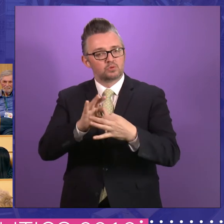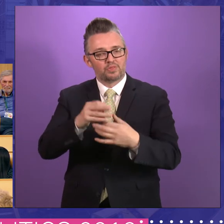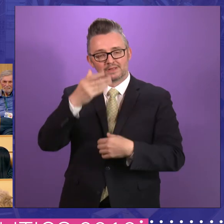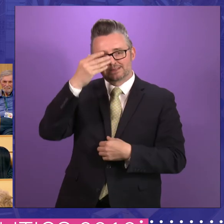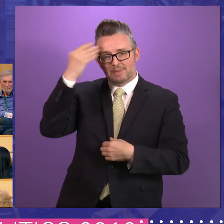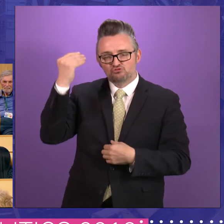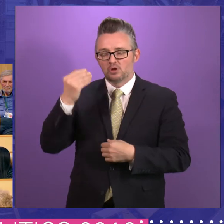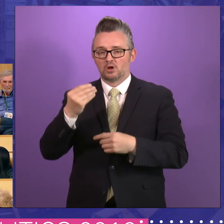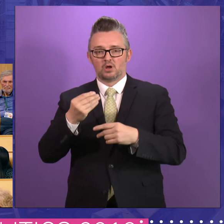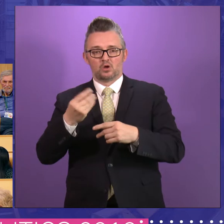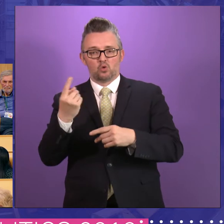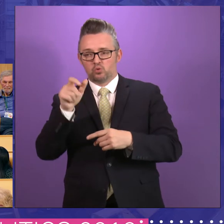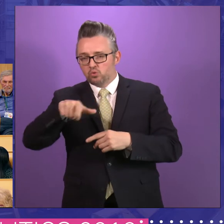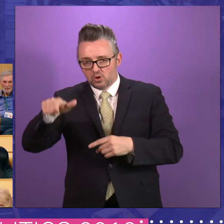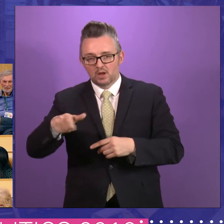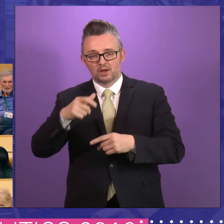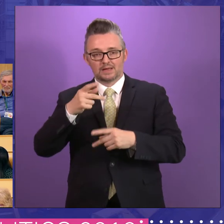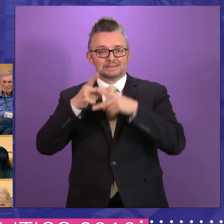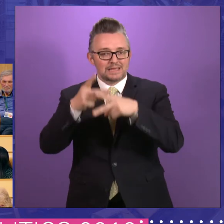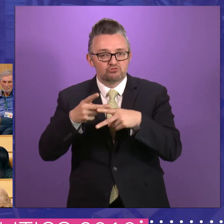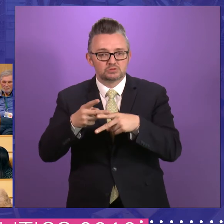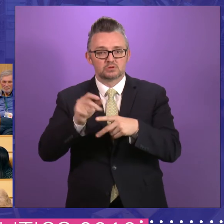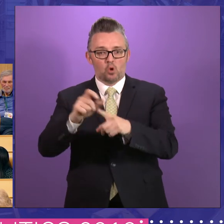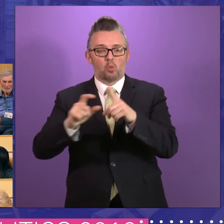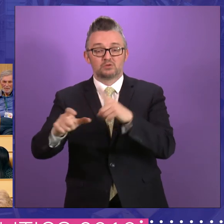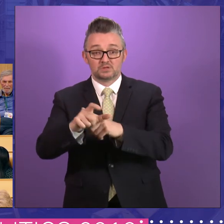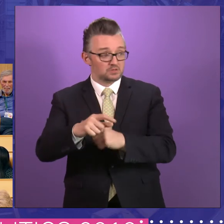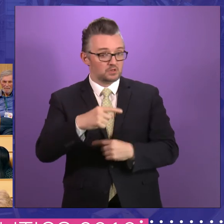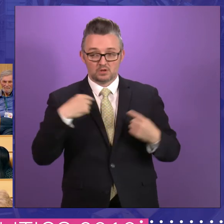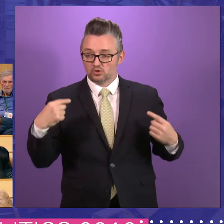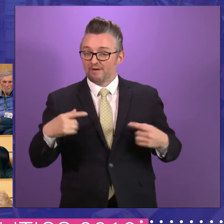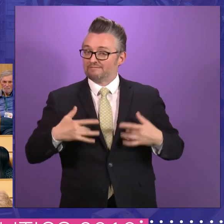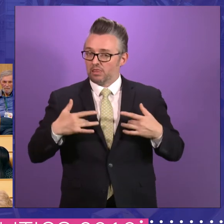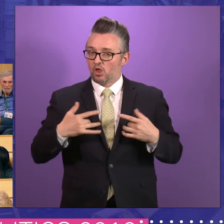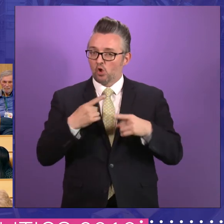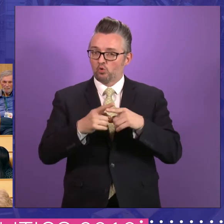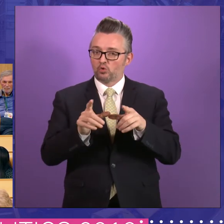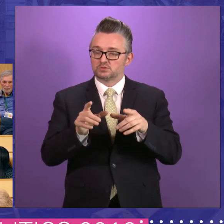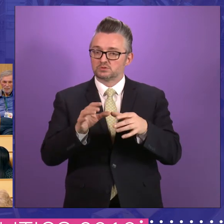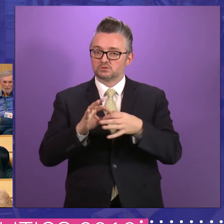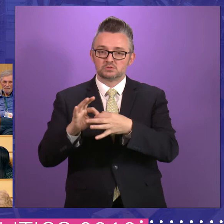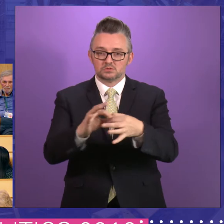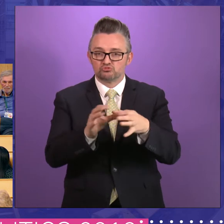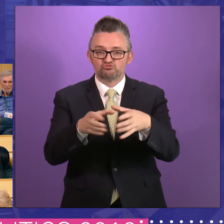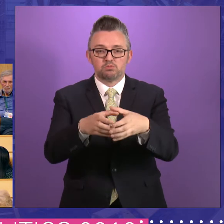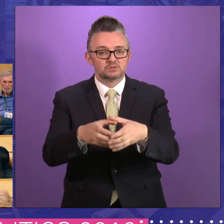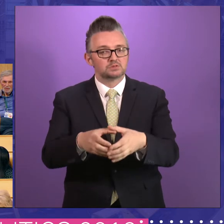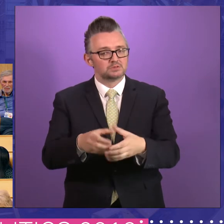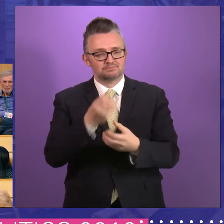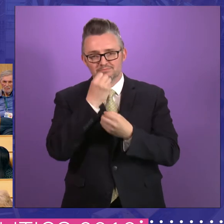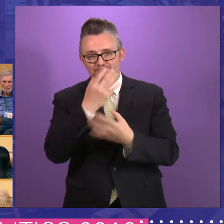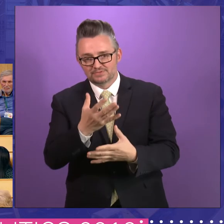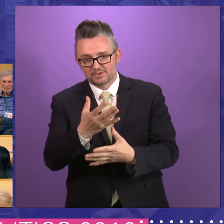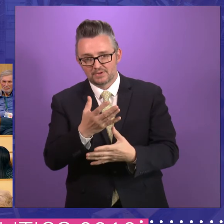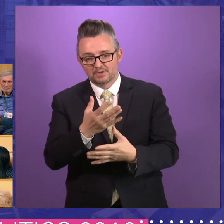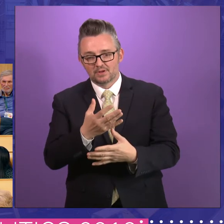and their carers to produce that piece of work. So to me, the cross-party groups in parliament provide a great opportunity. I don't know